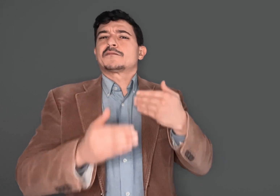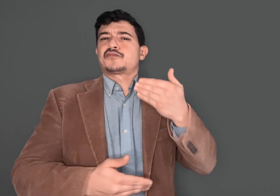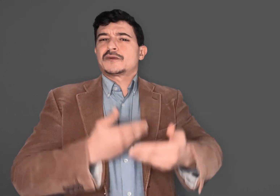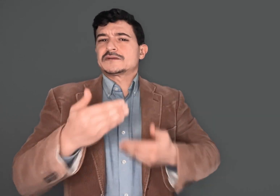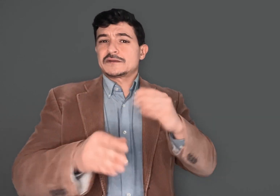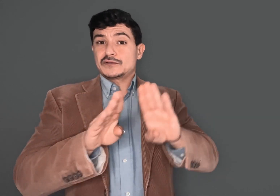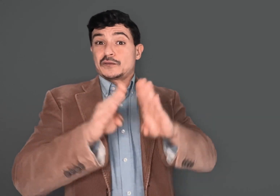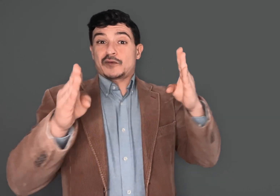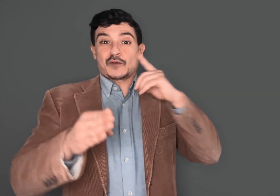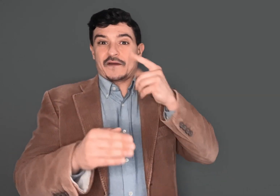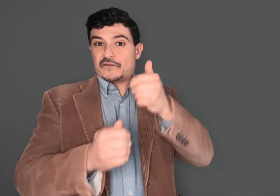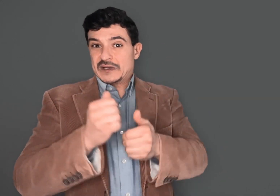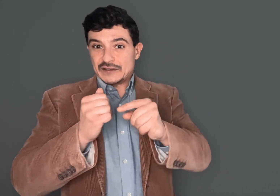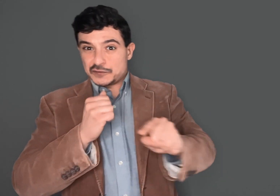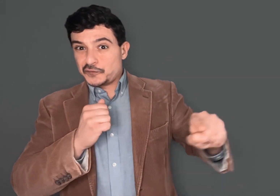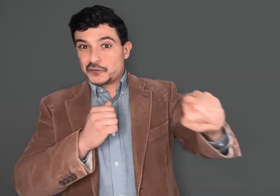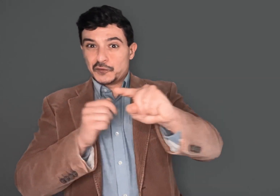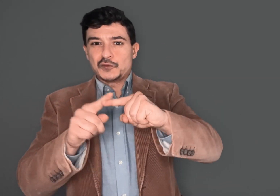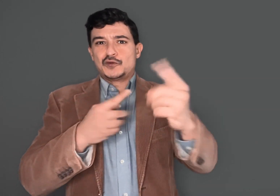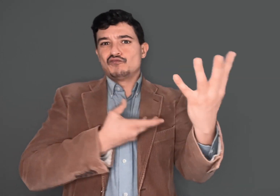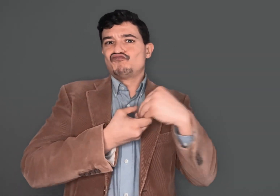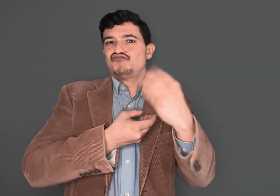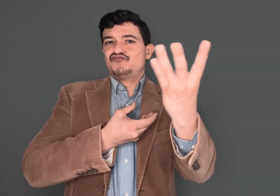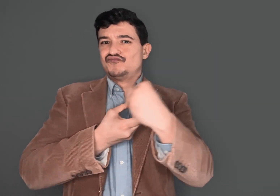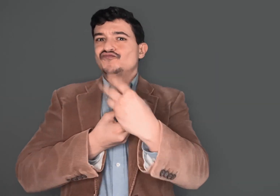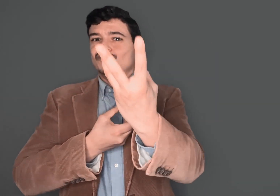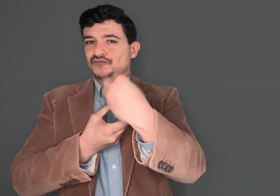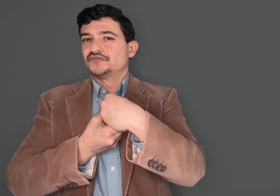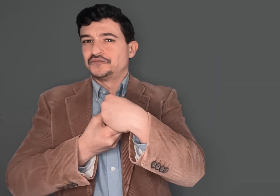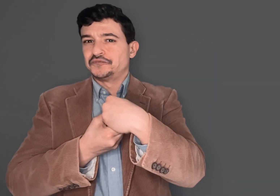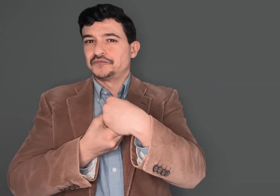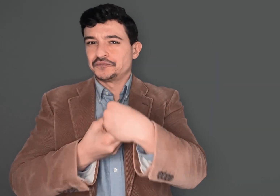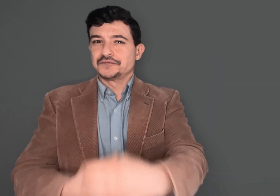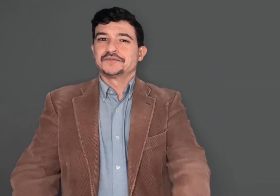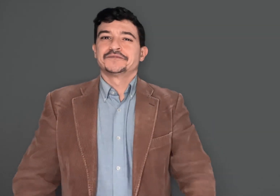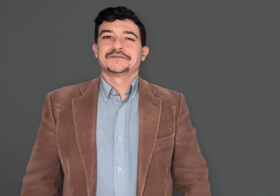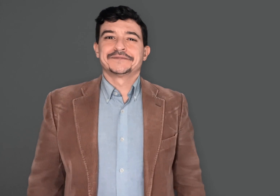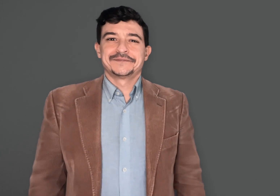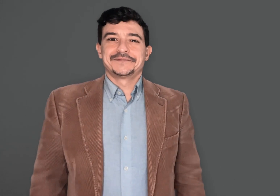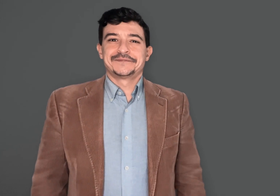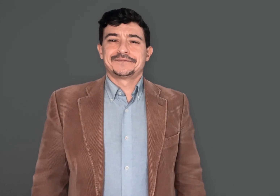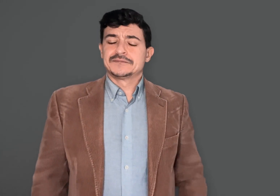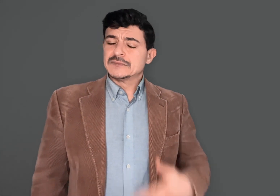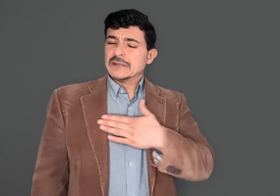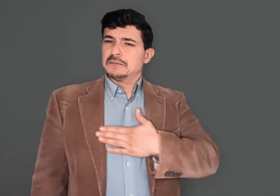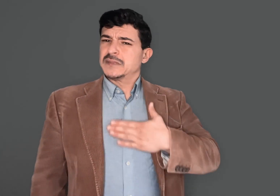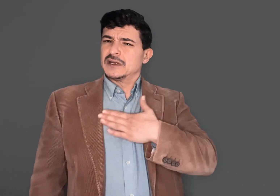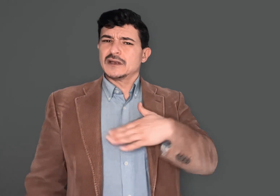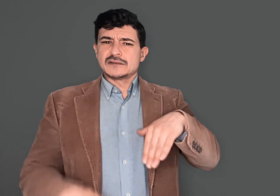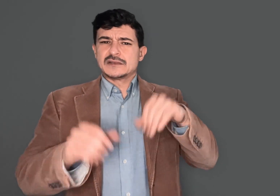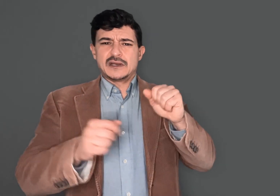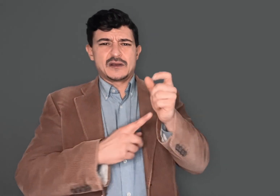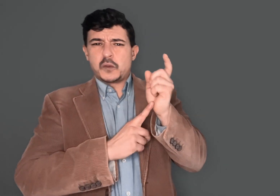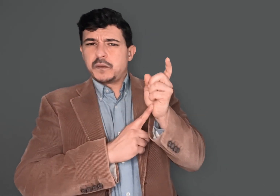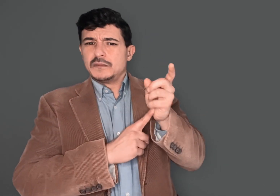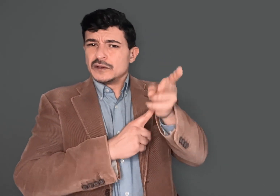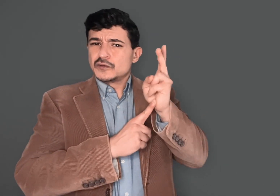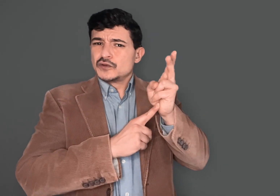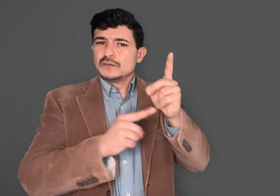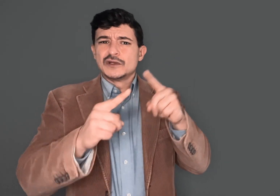and would also start the process of opening the door for each and every one of you to become involved. Fanwood, please do take a moment